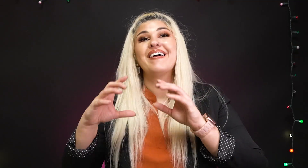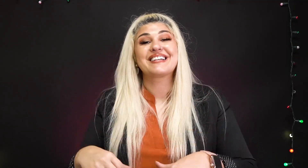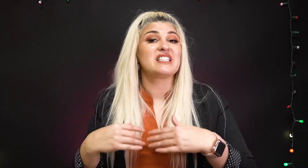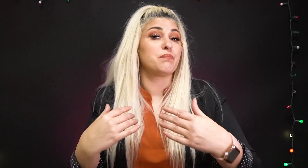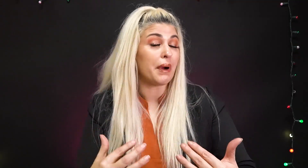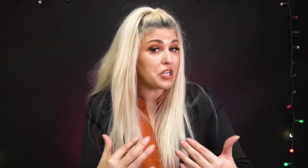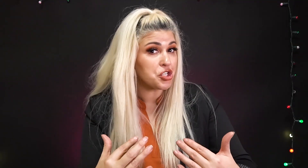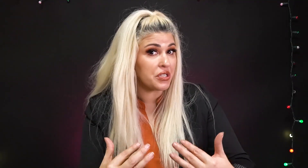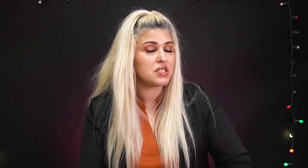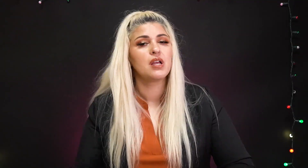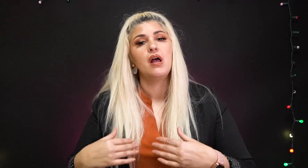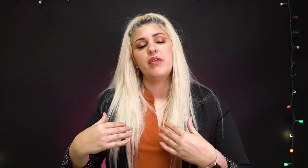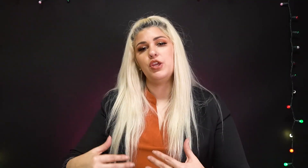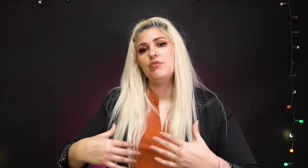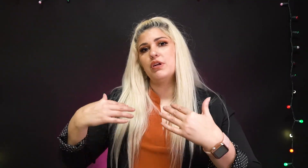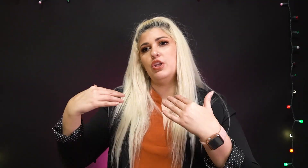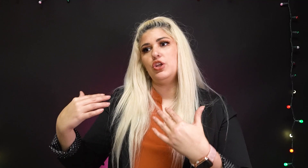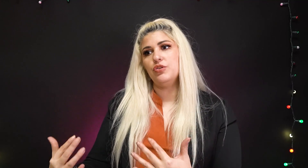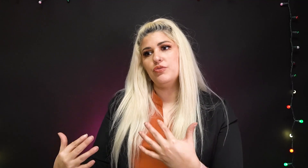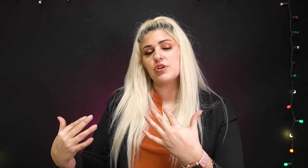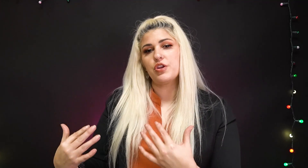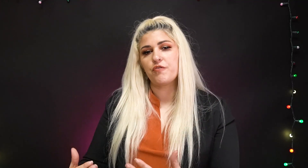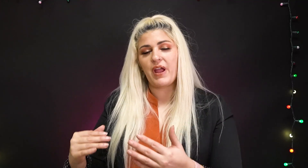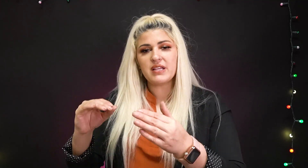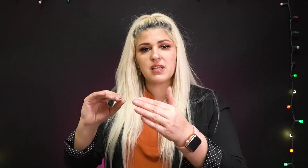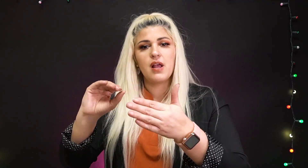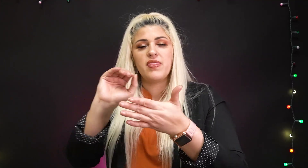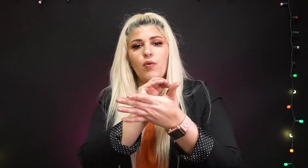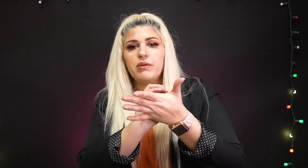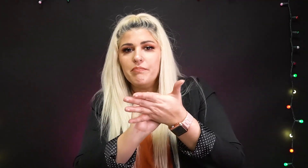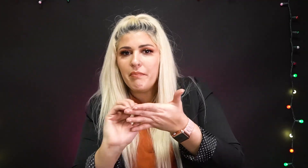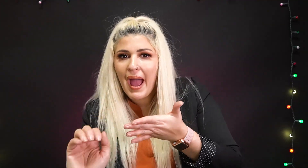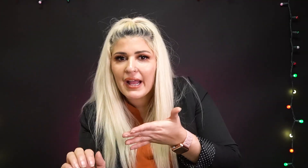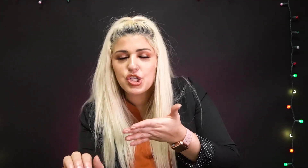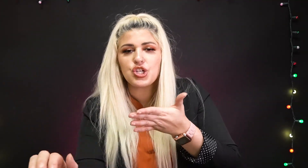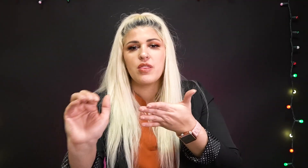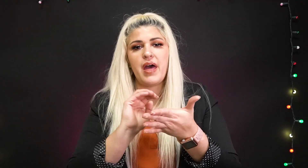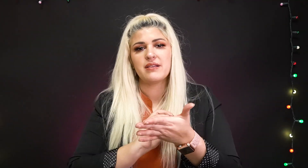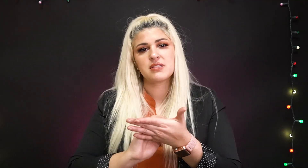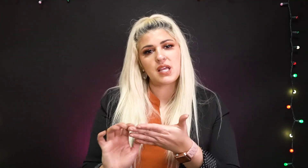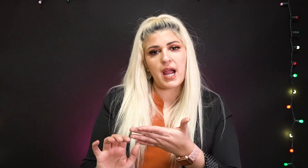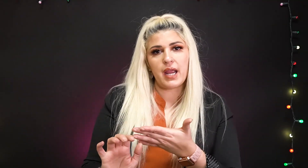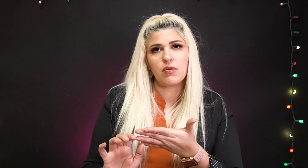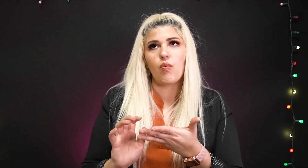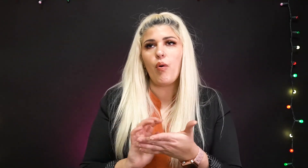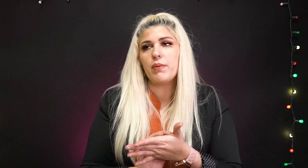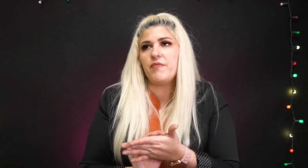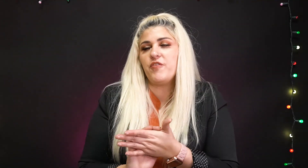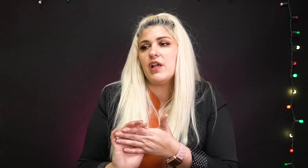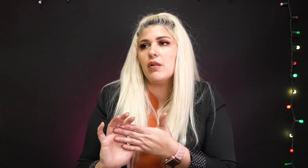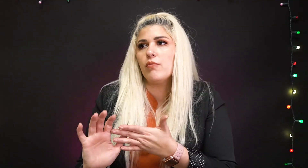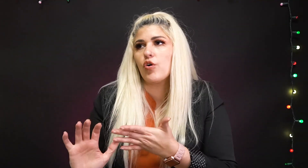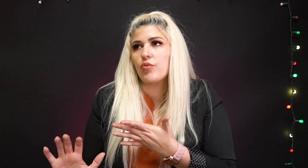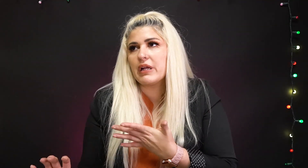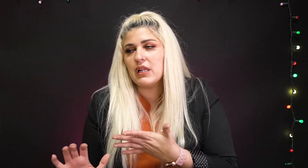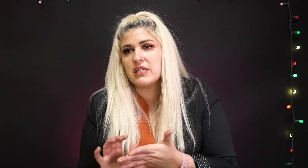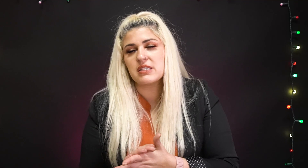expressions that you can use on your face that would match that sign. What would feel more realistic?